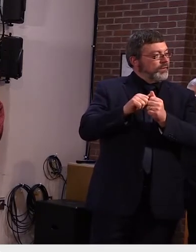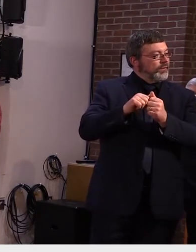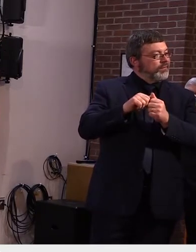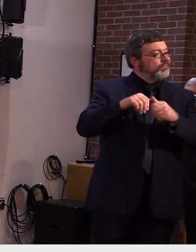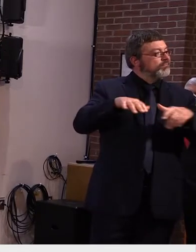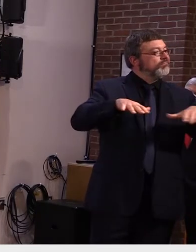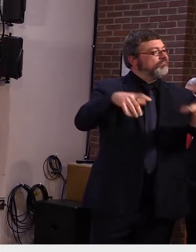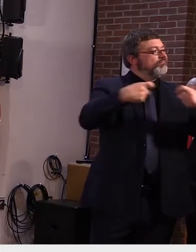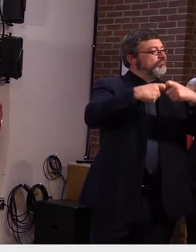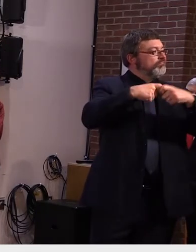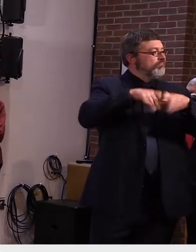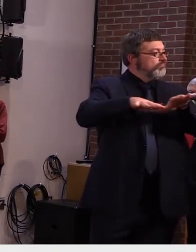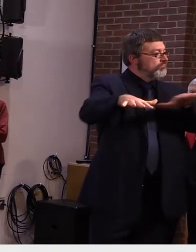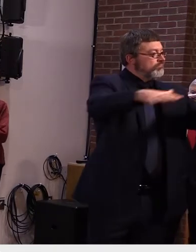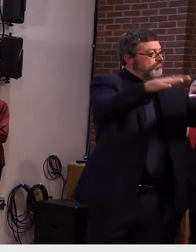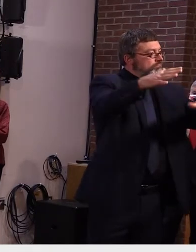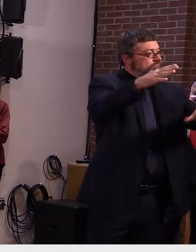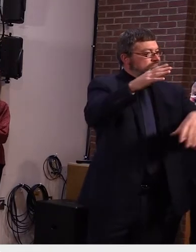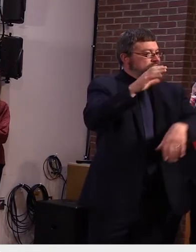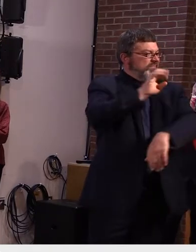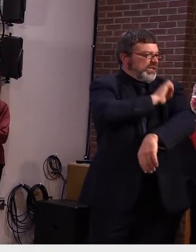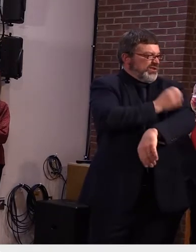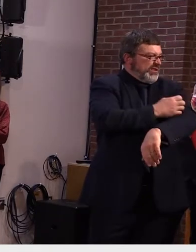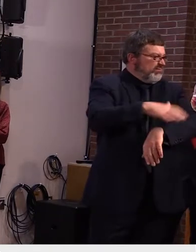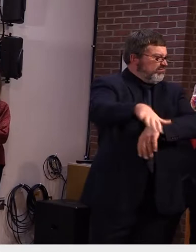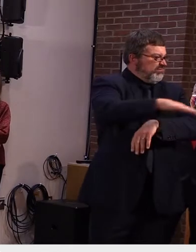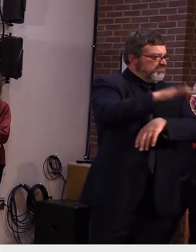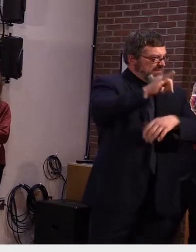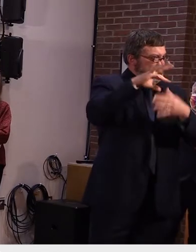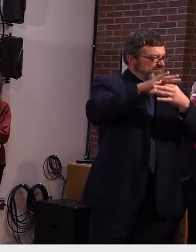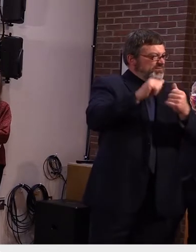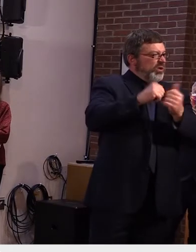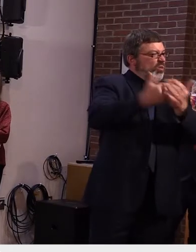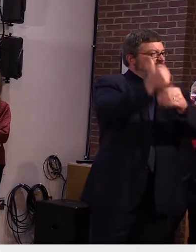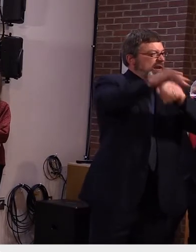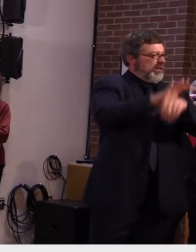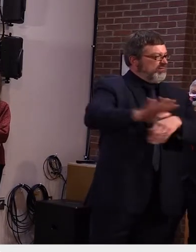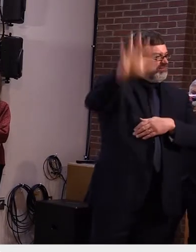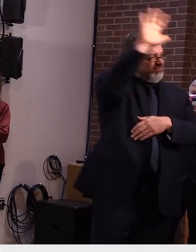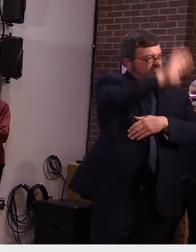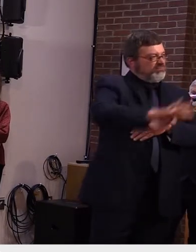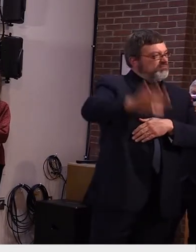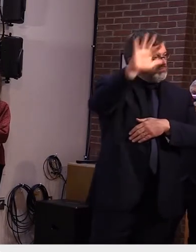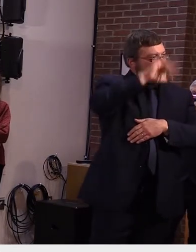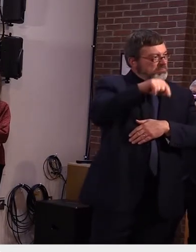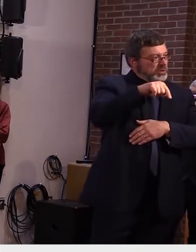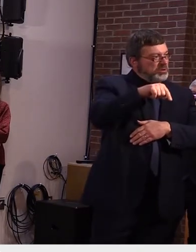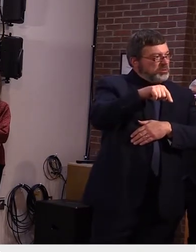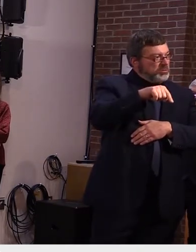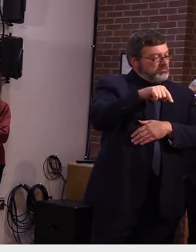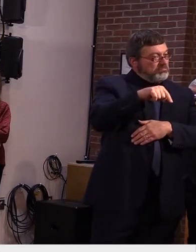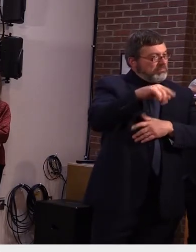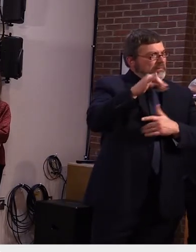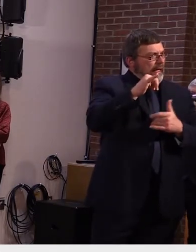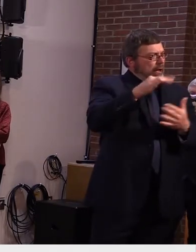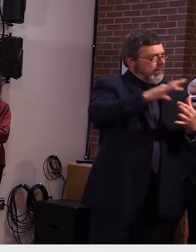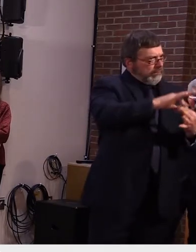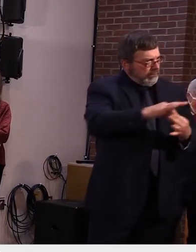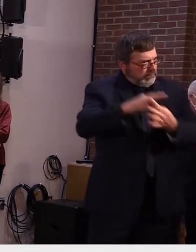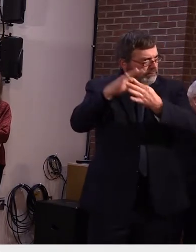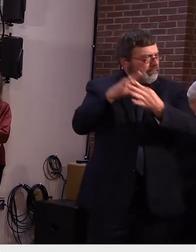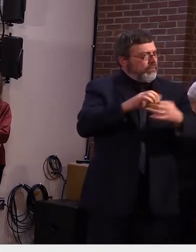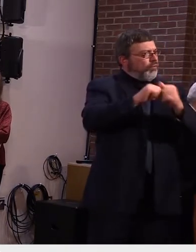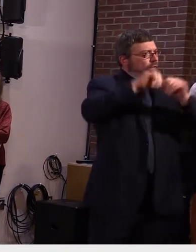that effort and to what extent you see that as part of the state's climate change policy well again you know we're very concerned about